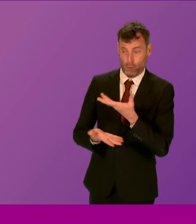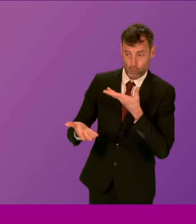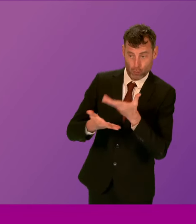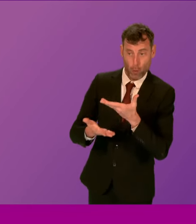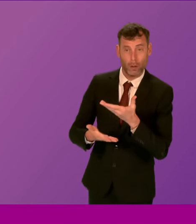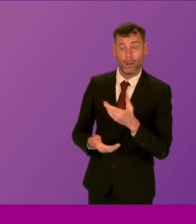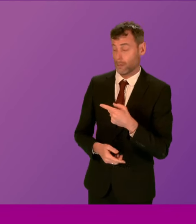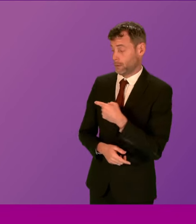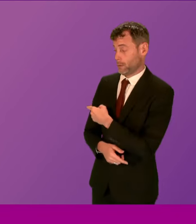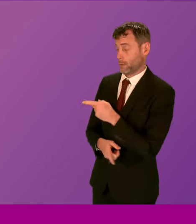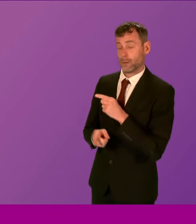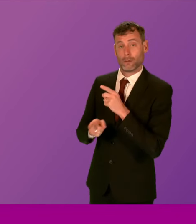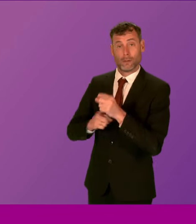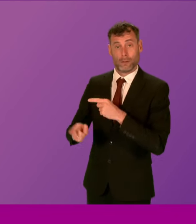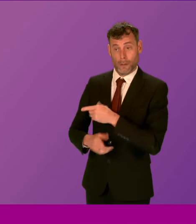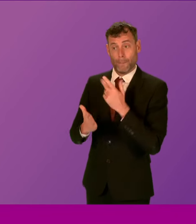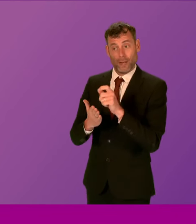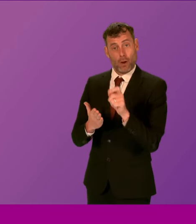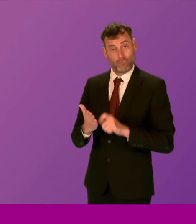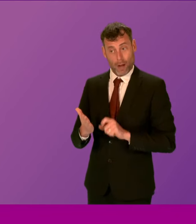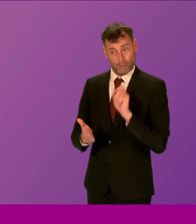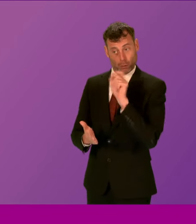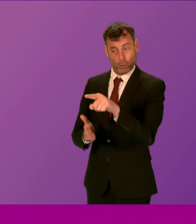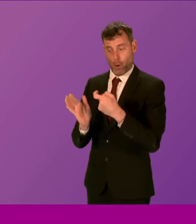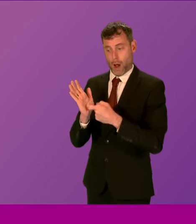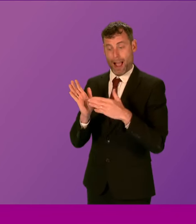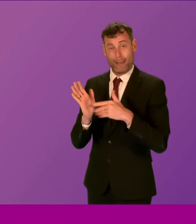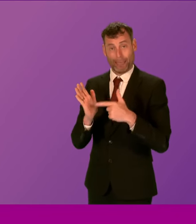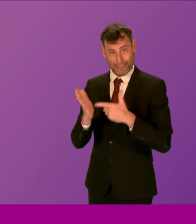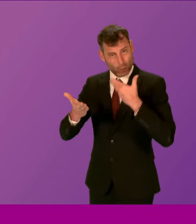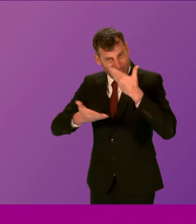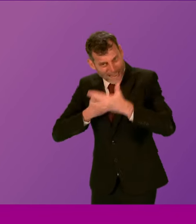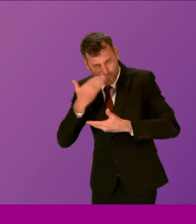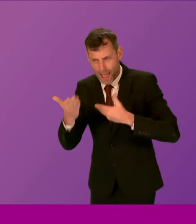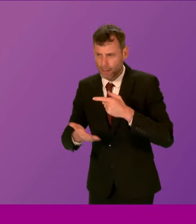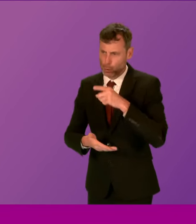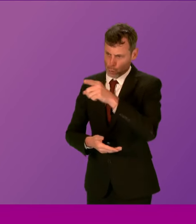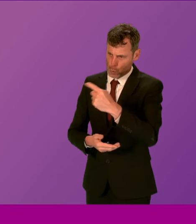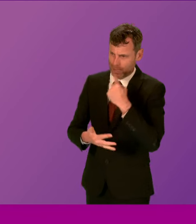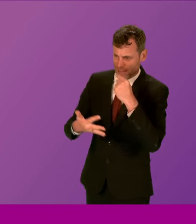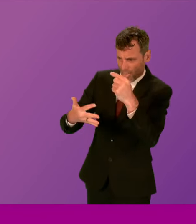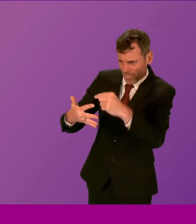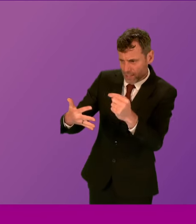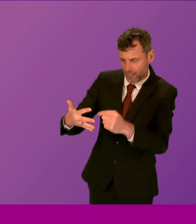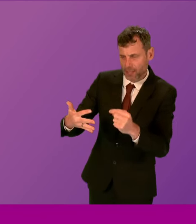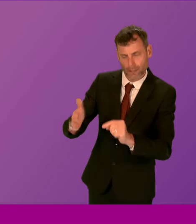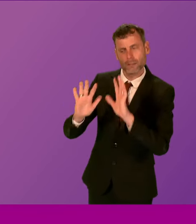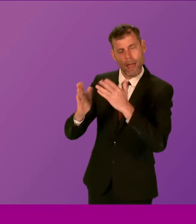Cabinet Secretary wrote recently to the RMT to address some of the assertions that they were making in previous